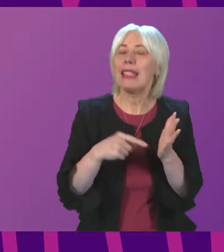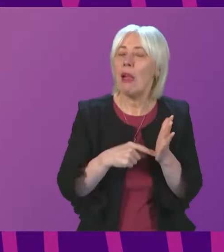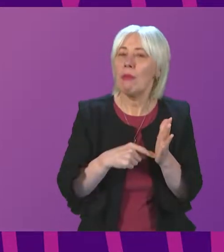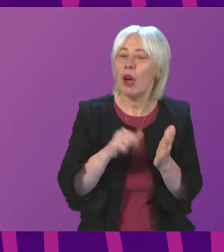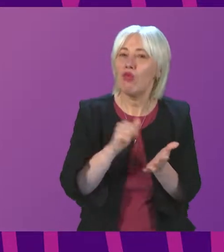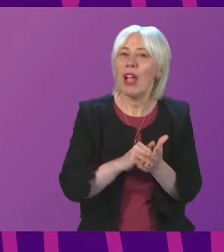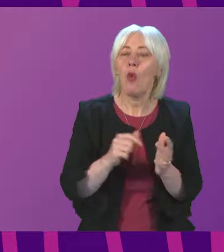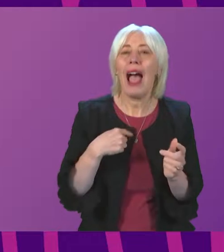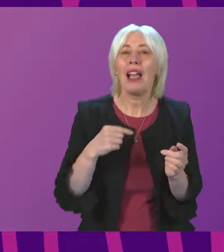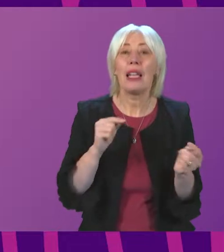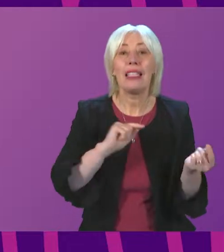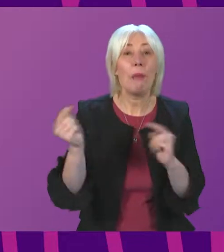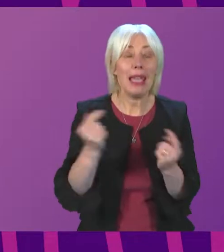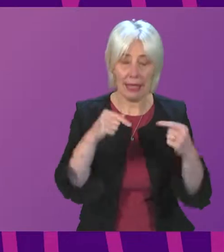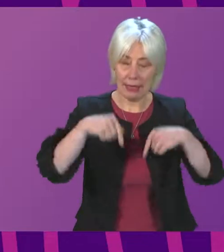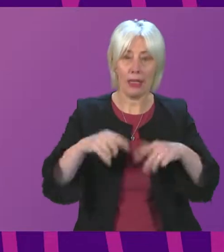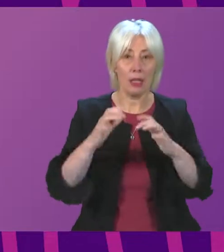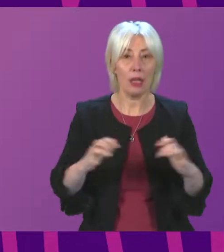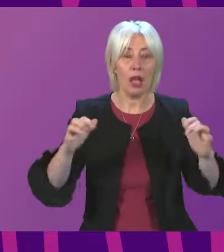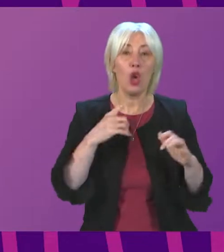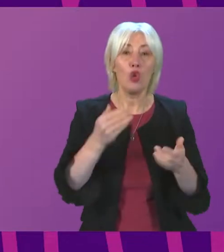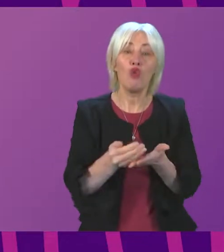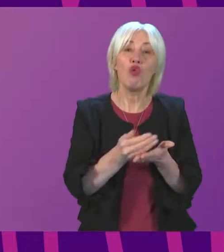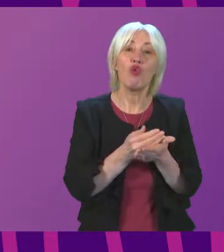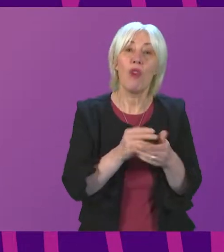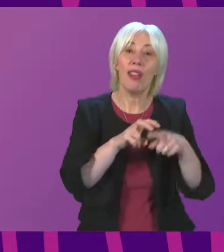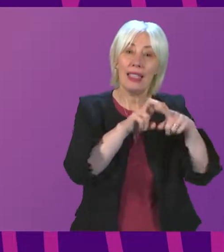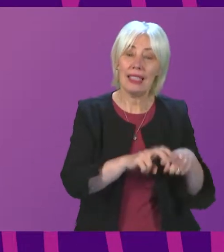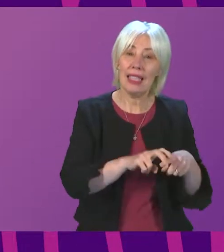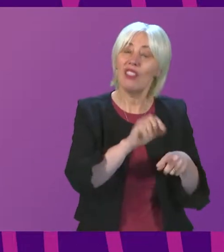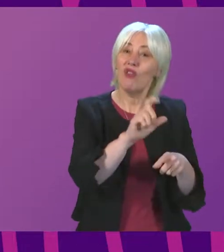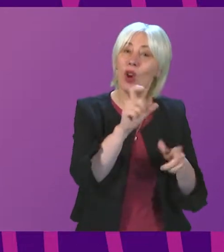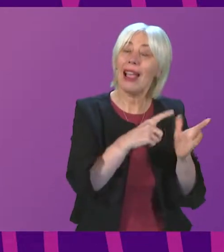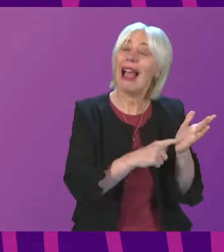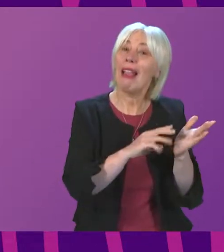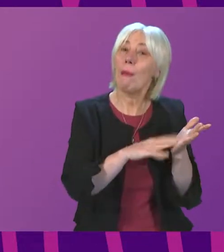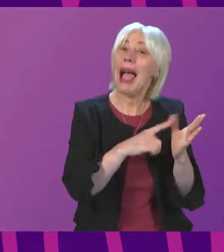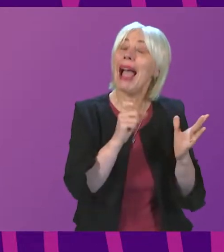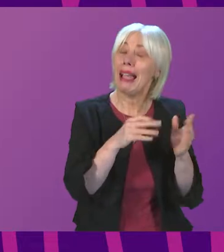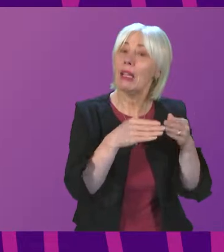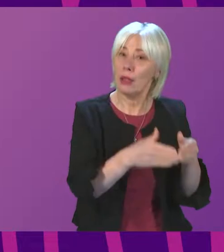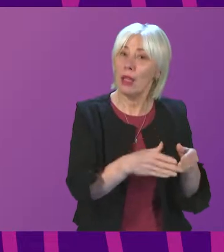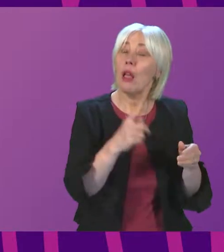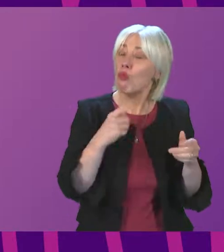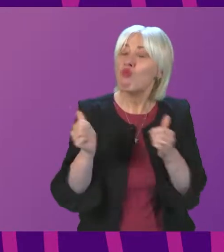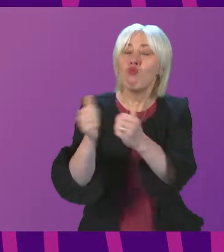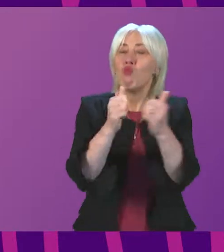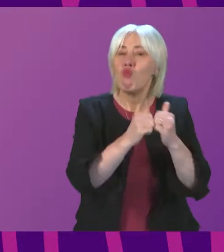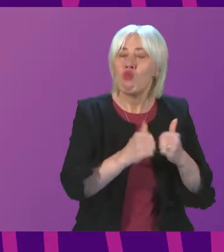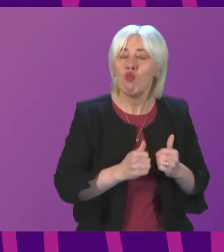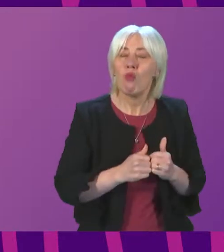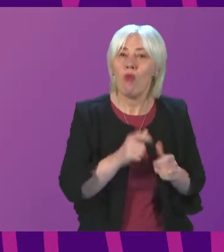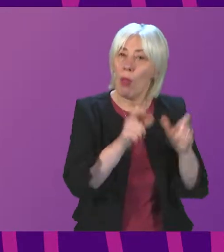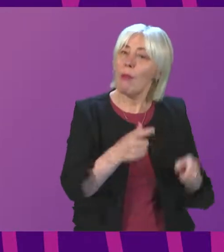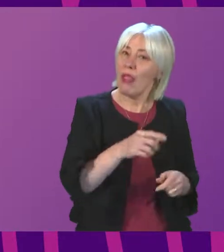a member's debate in the chamber on reserving seats for islanders on the boards of CalMAC. There was a large degree of cross-party consensus on the need for more